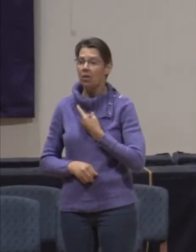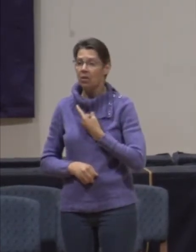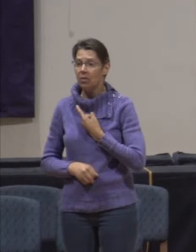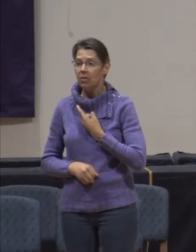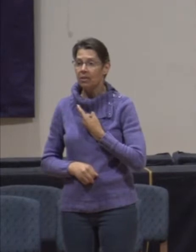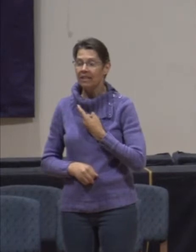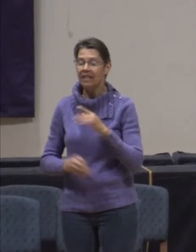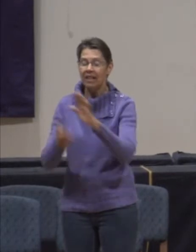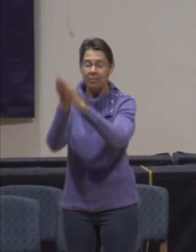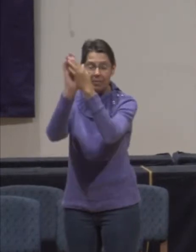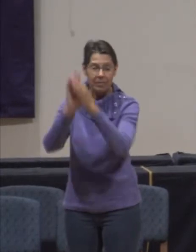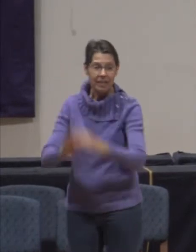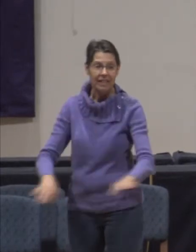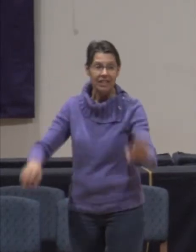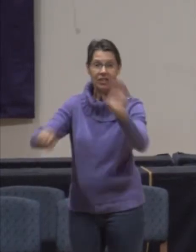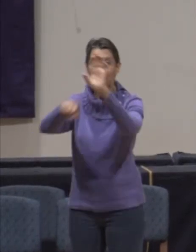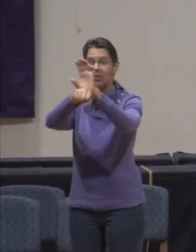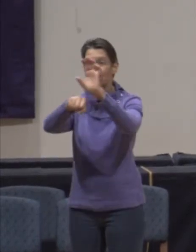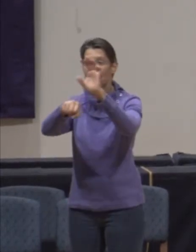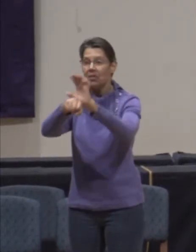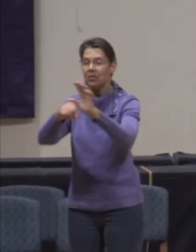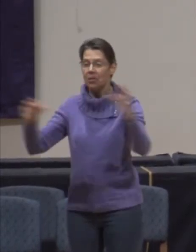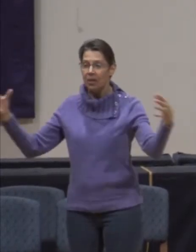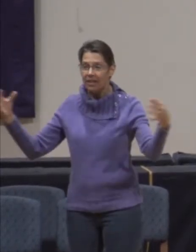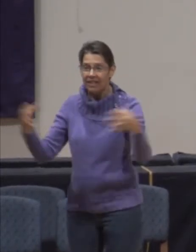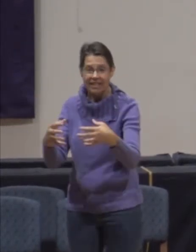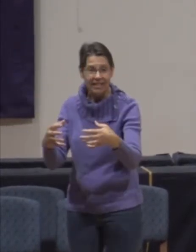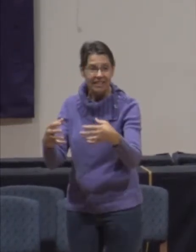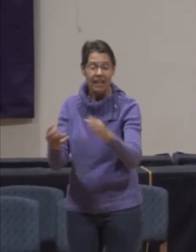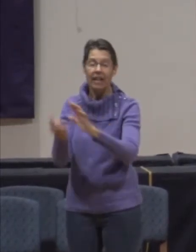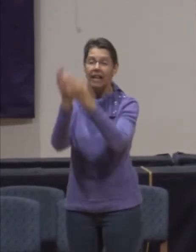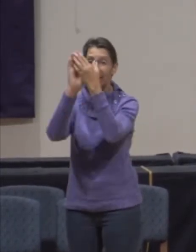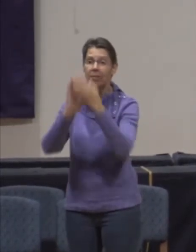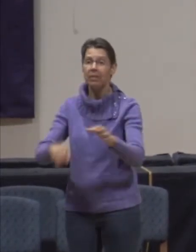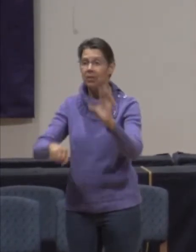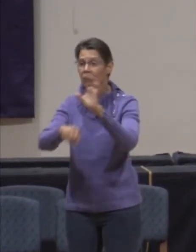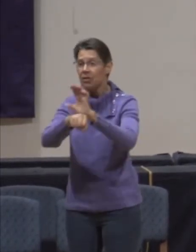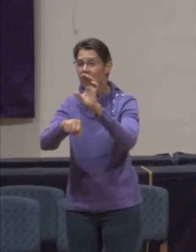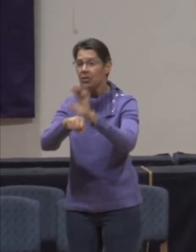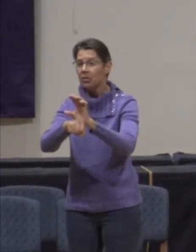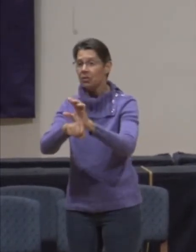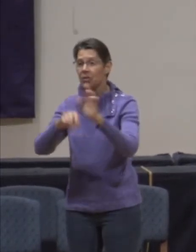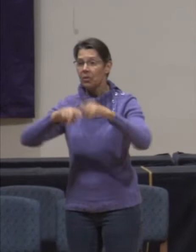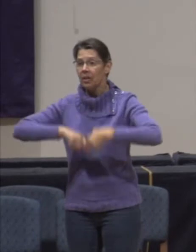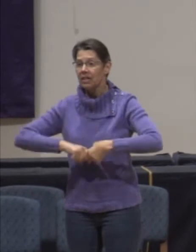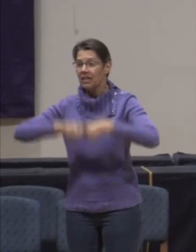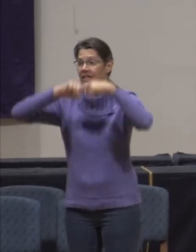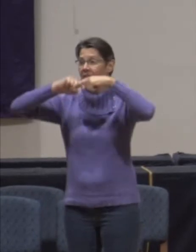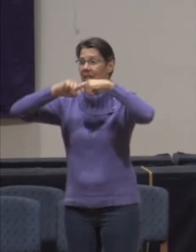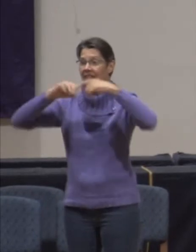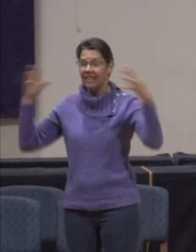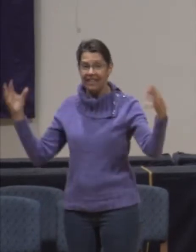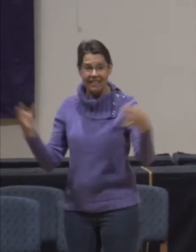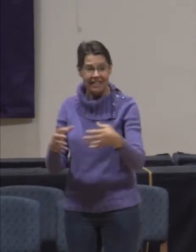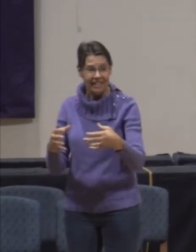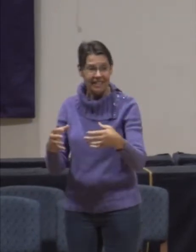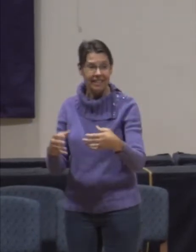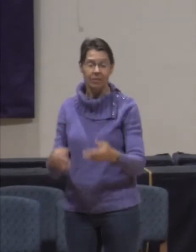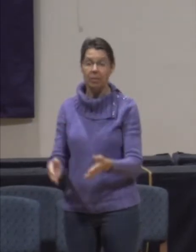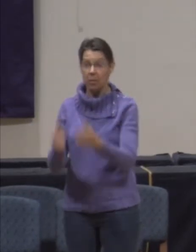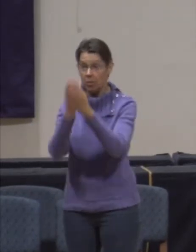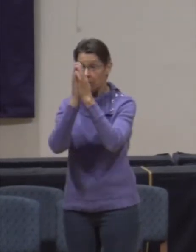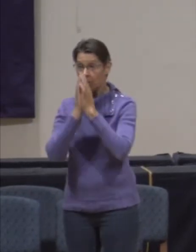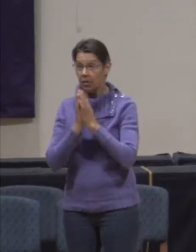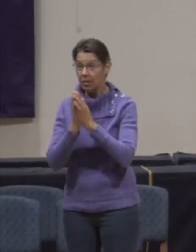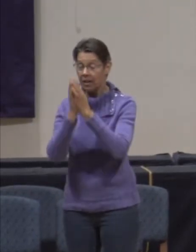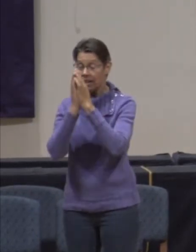worship that are choosing to meet together and some who are suspending their in-person worship. Maybe we pray peace unto the